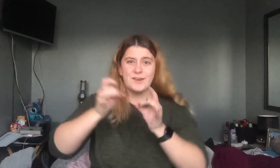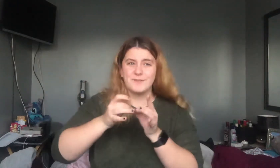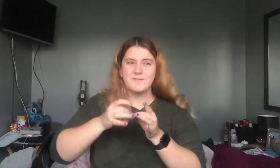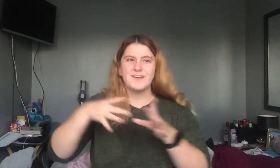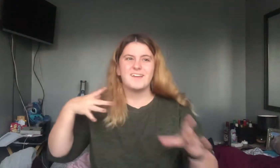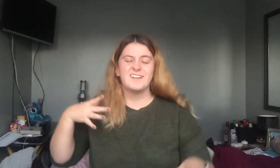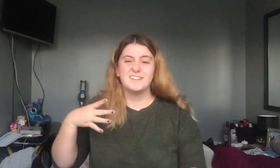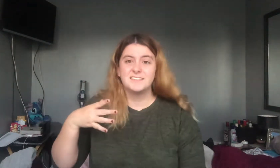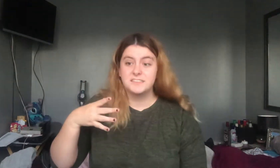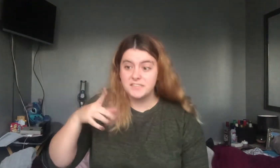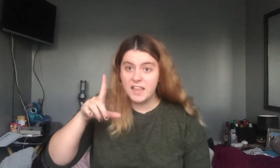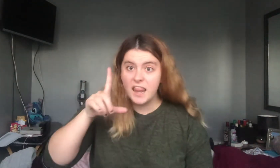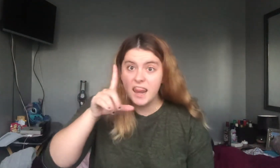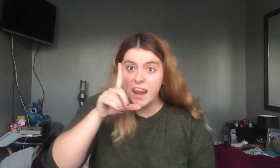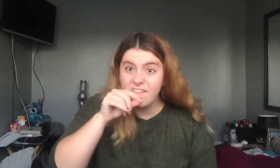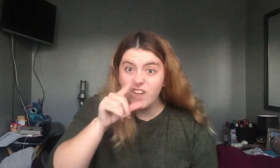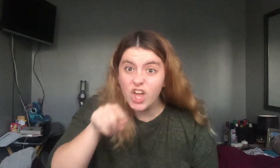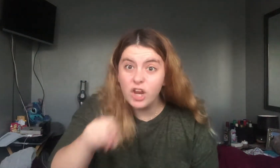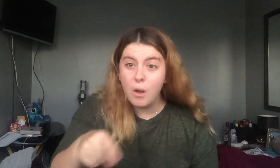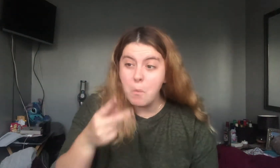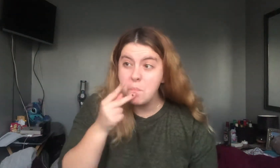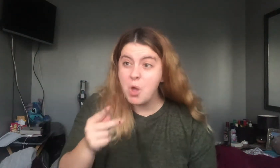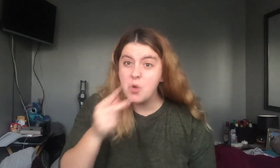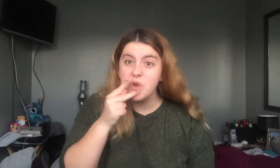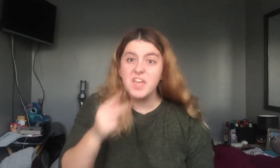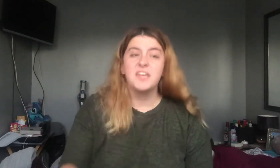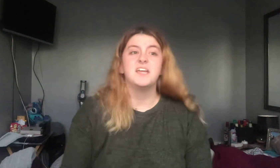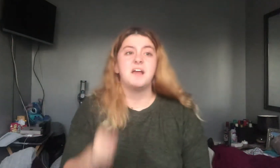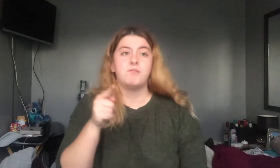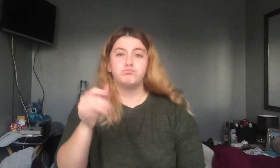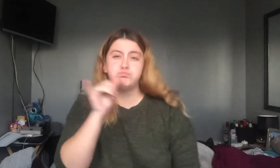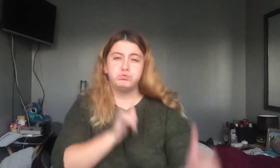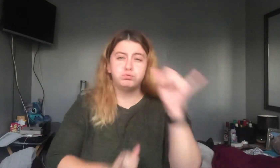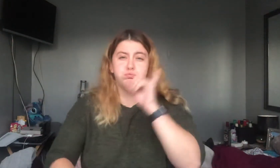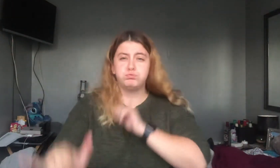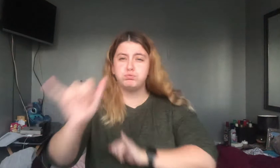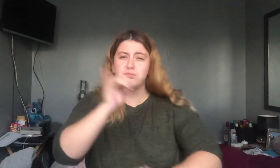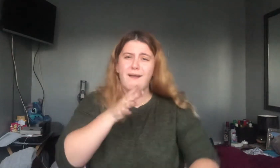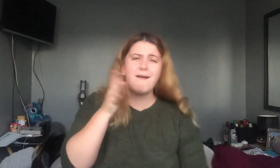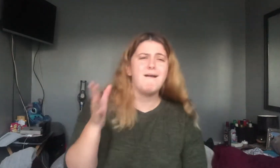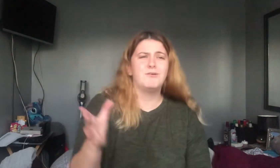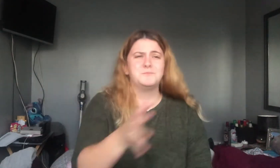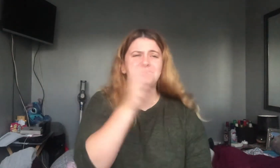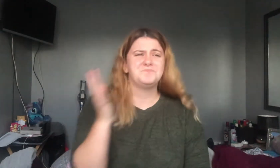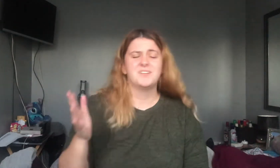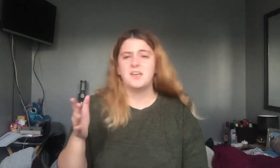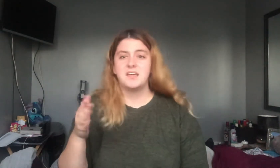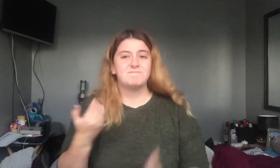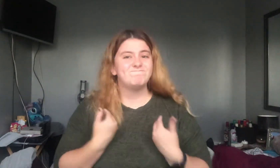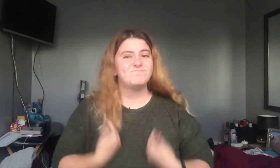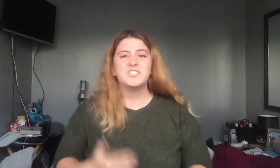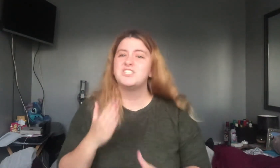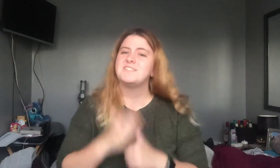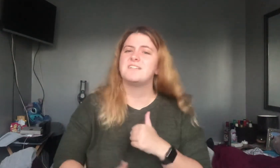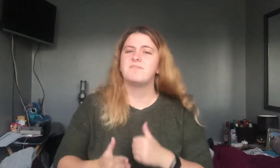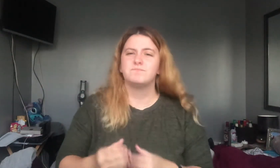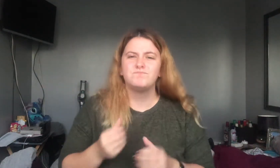quicker. By 11, smoking herb and drinking, burning liquor. Never rich, so we were out to make that